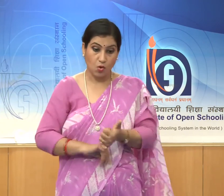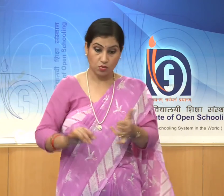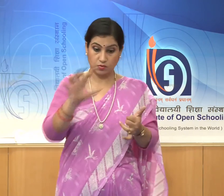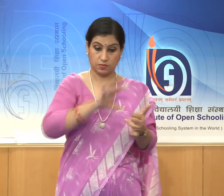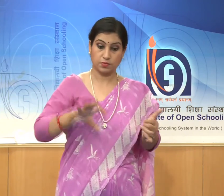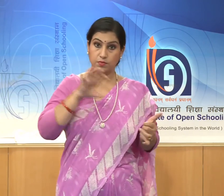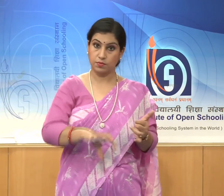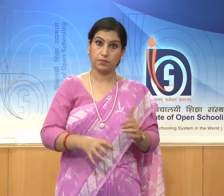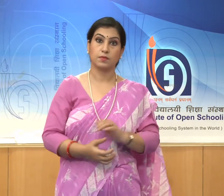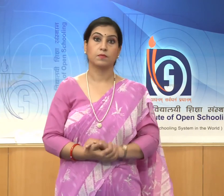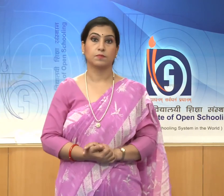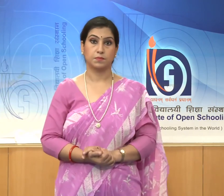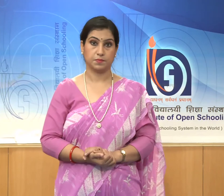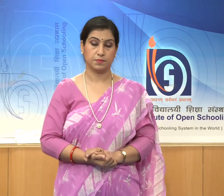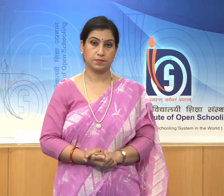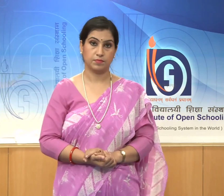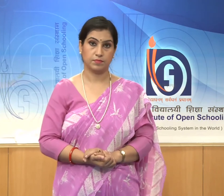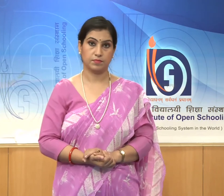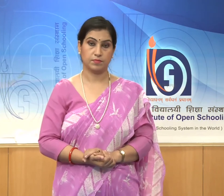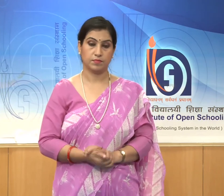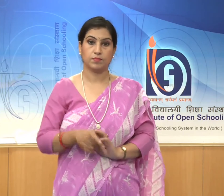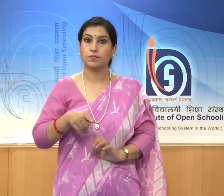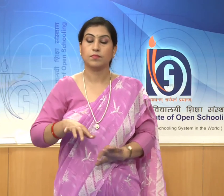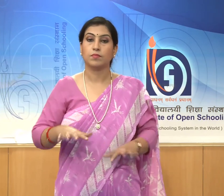were Chalukyas,